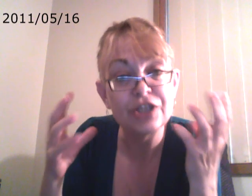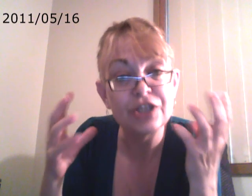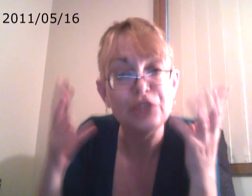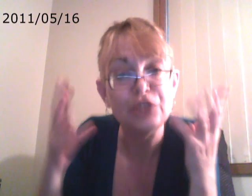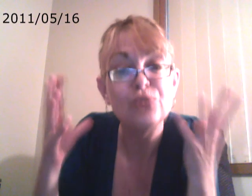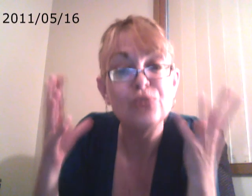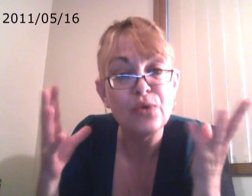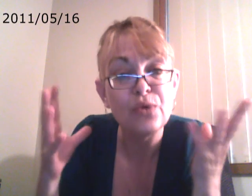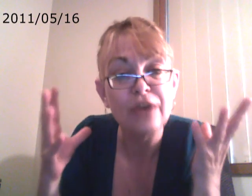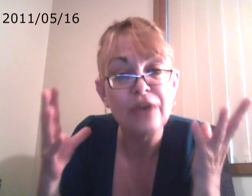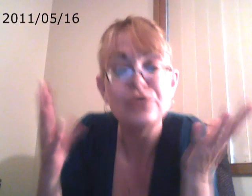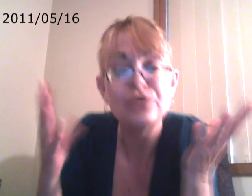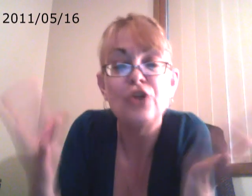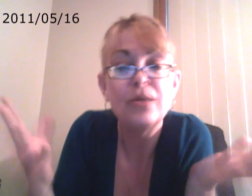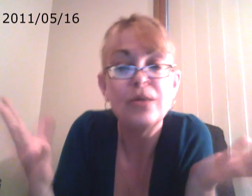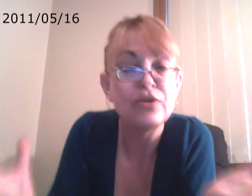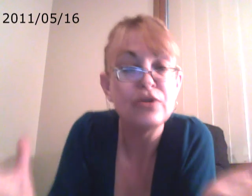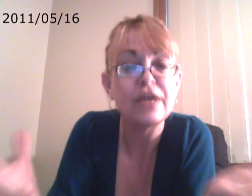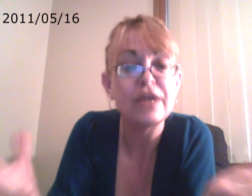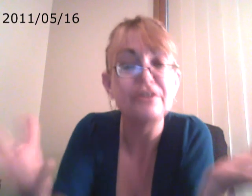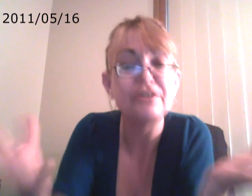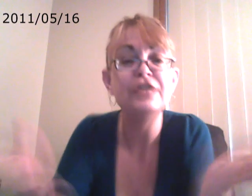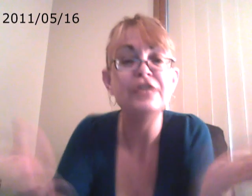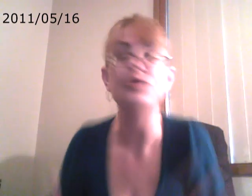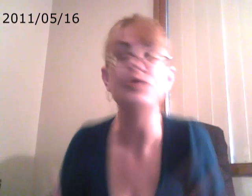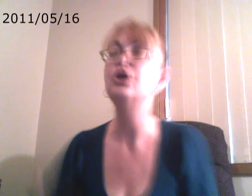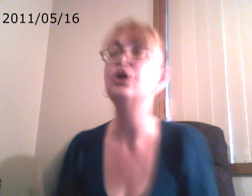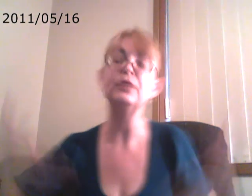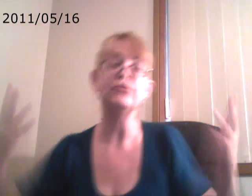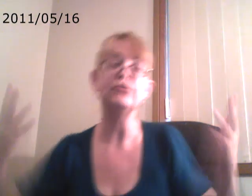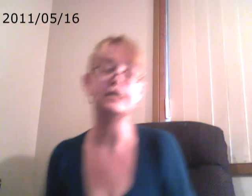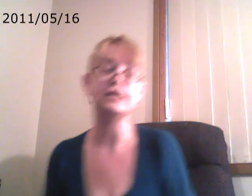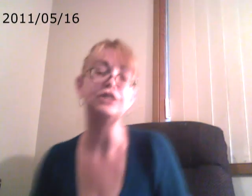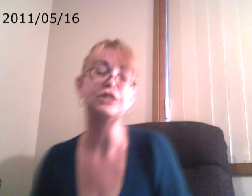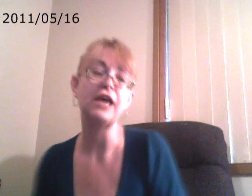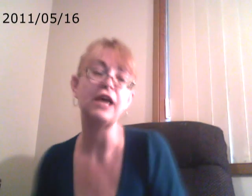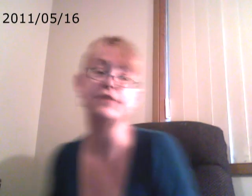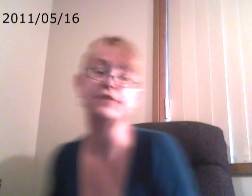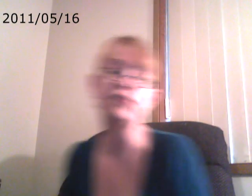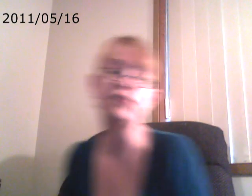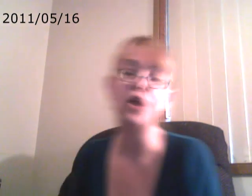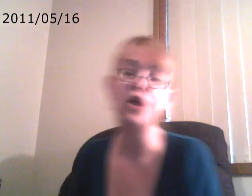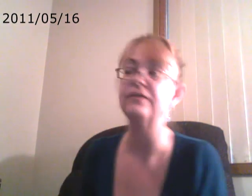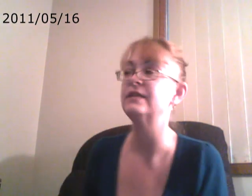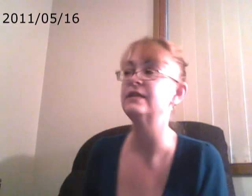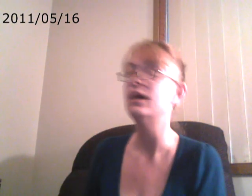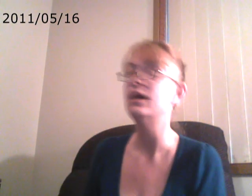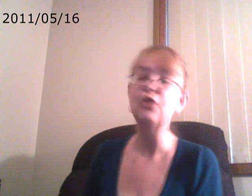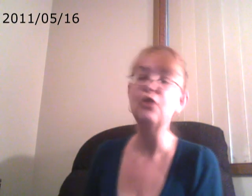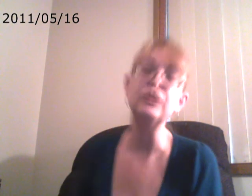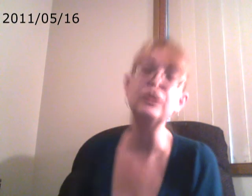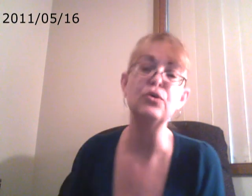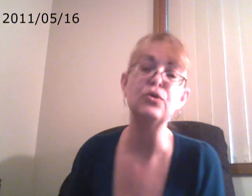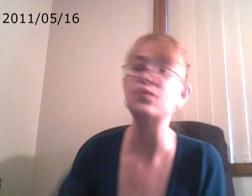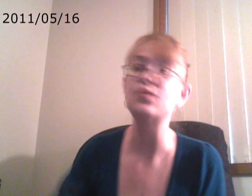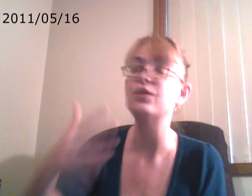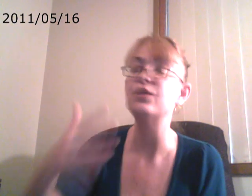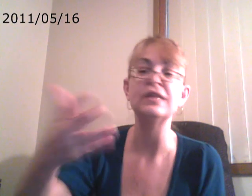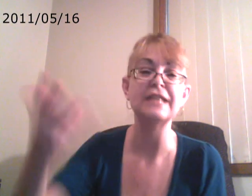You don't know how to do it. Nobody knows how to teach you. Nobody knows how to teach you to have self-confidence. Nobody knows what it's like